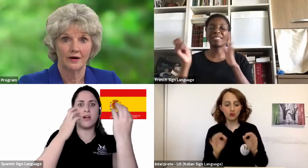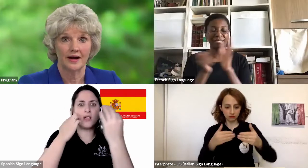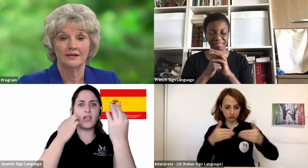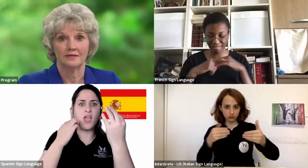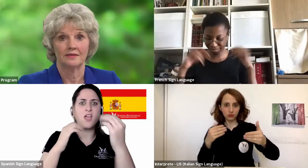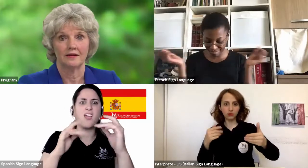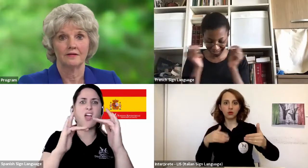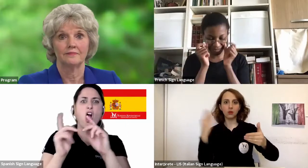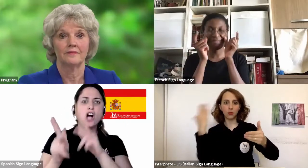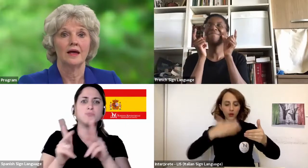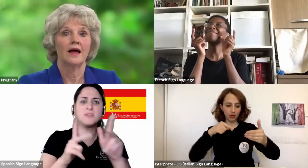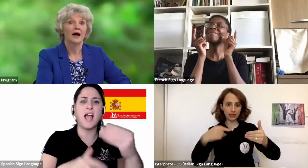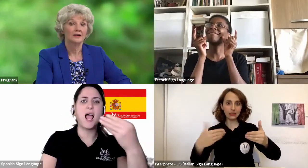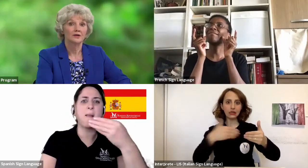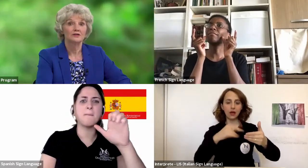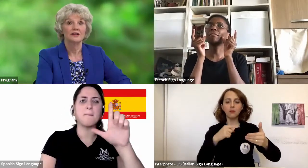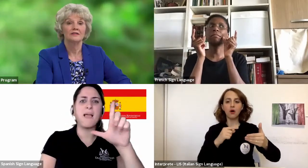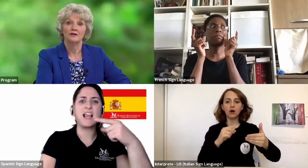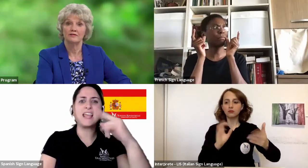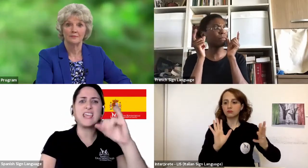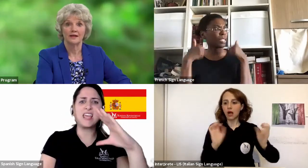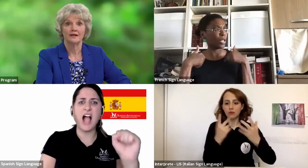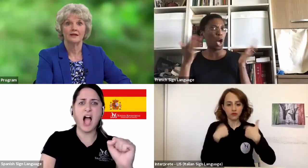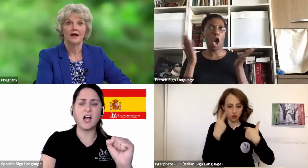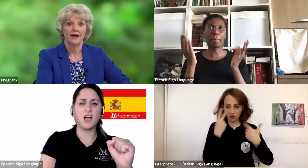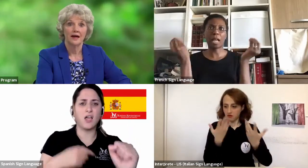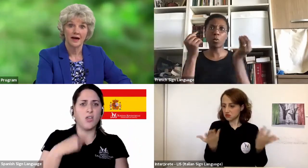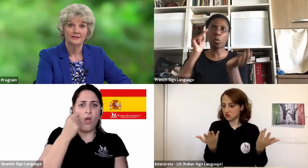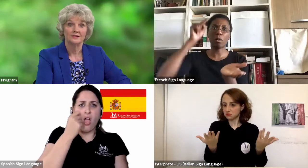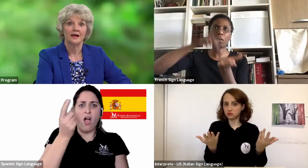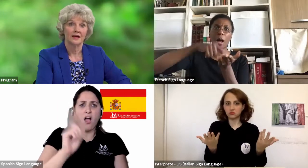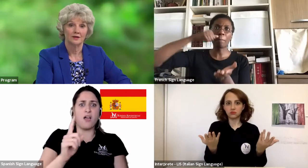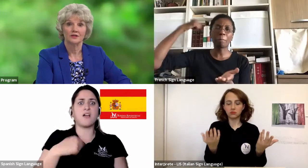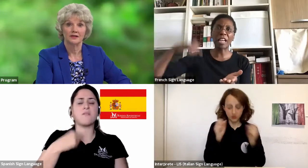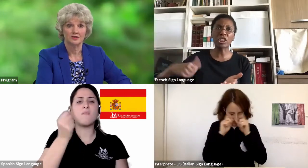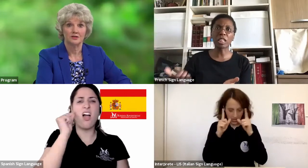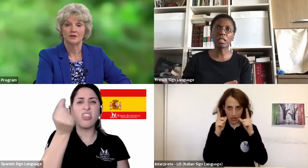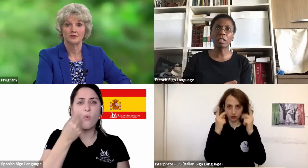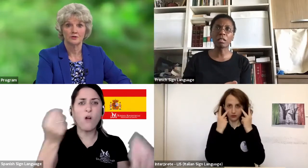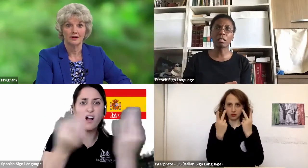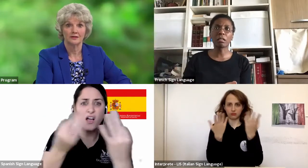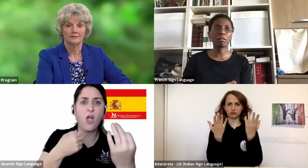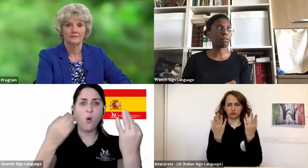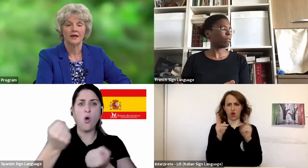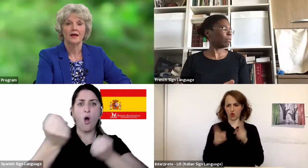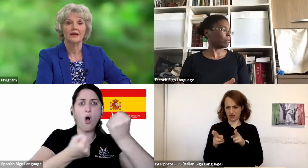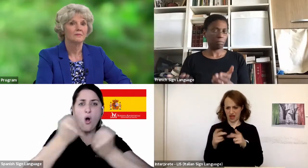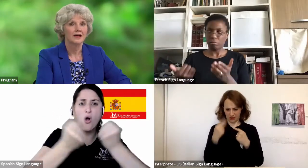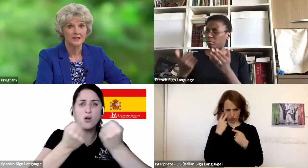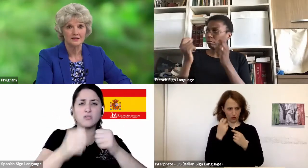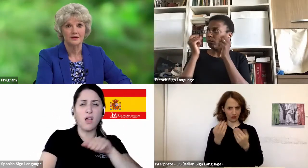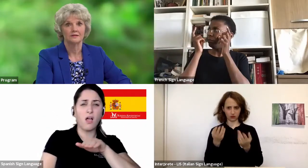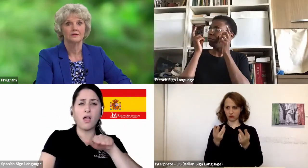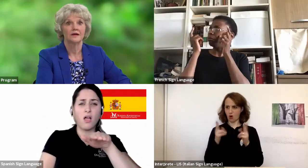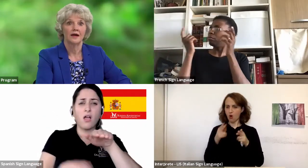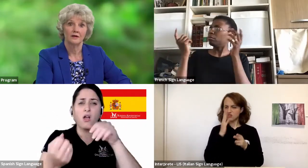or how I'd gotten there. I learned that our family had a head-on collision with a truck and that